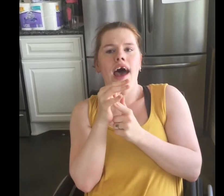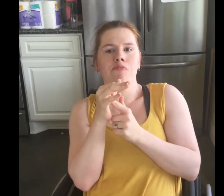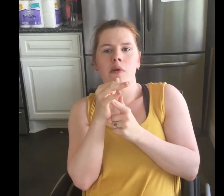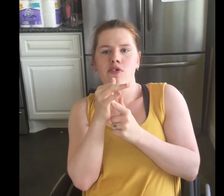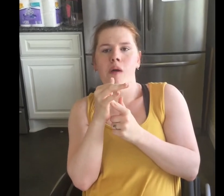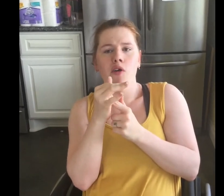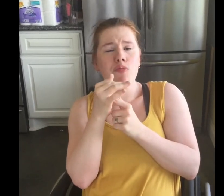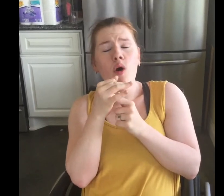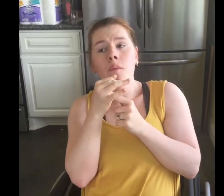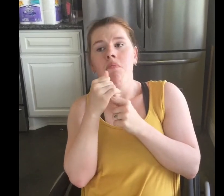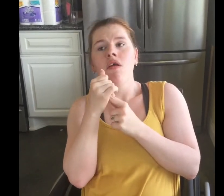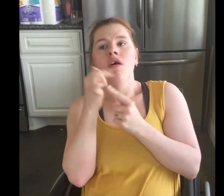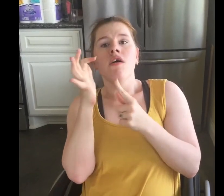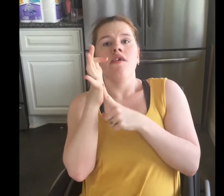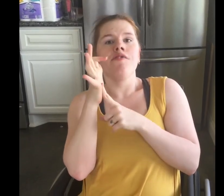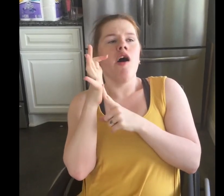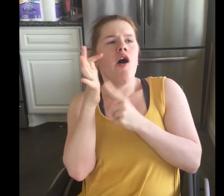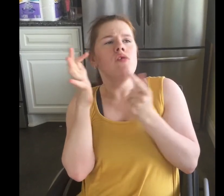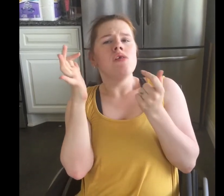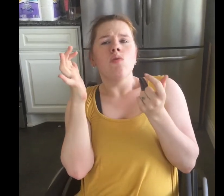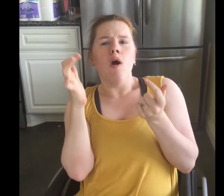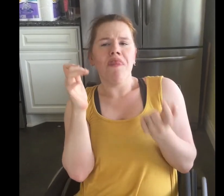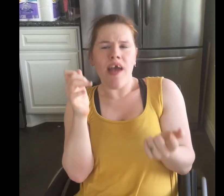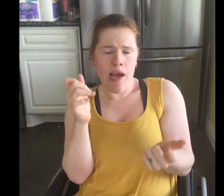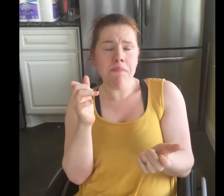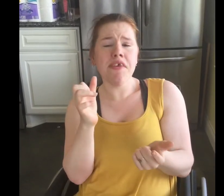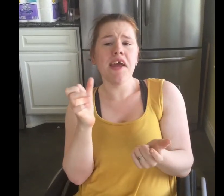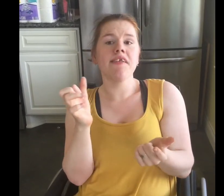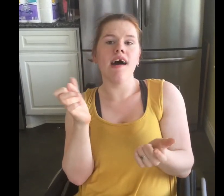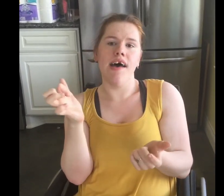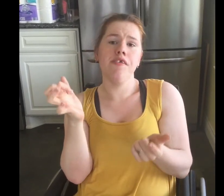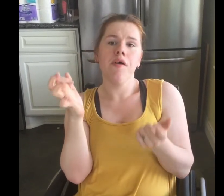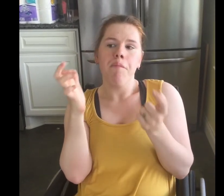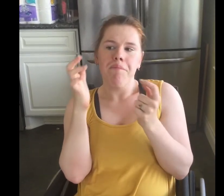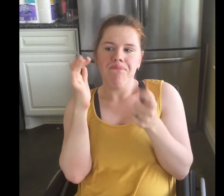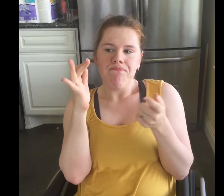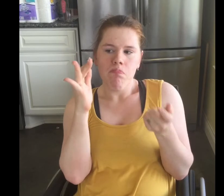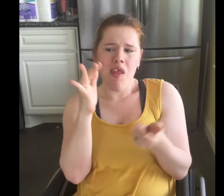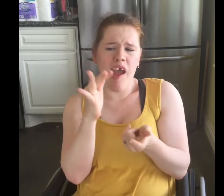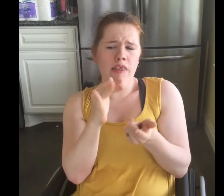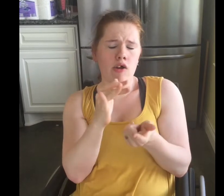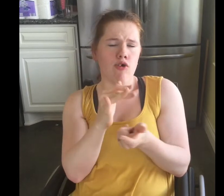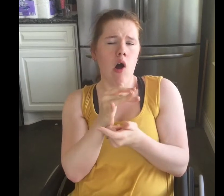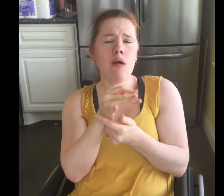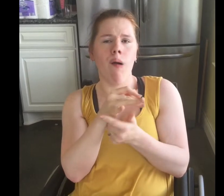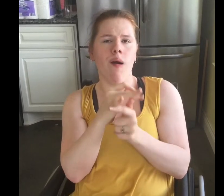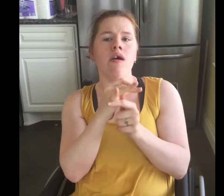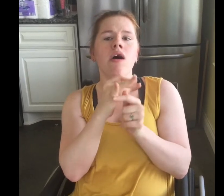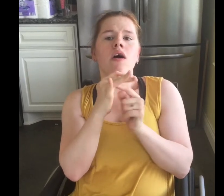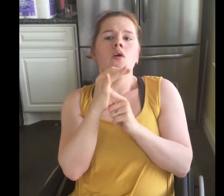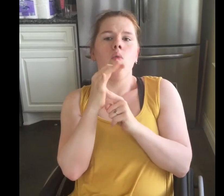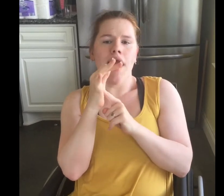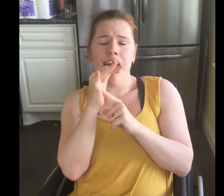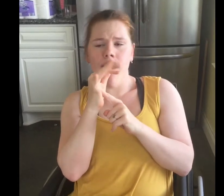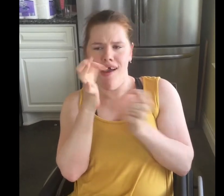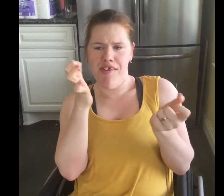as much as possible. So what the hemp seed does and the granola bar what it does